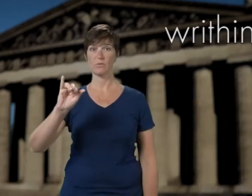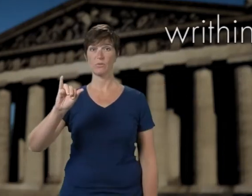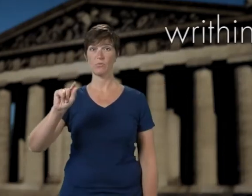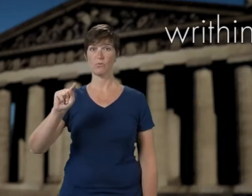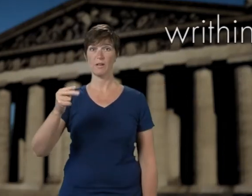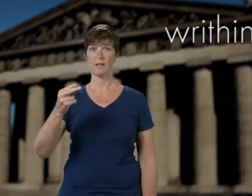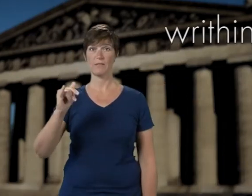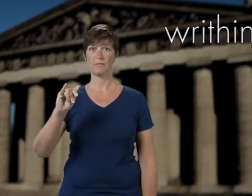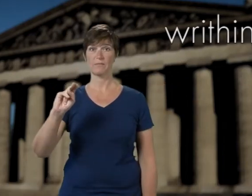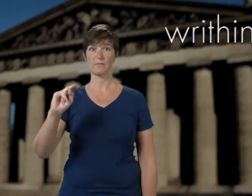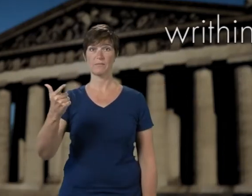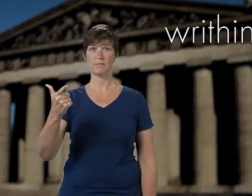writhing